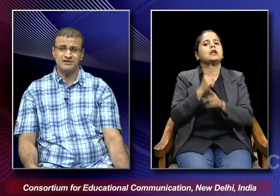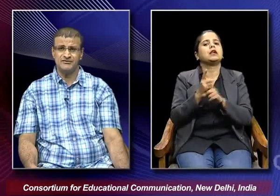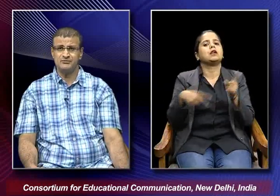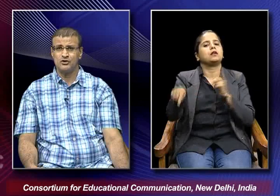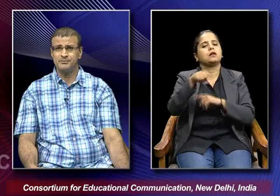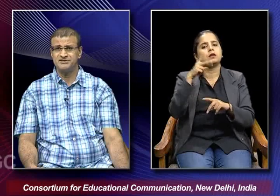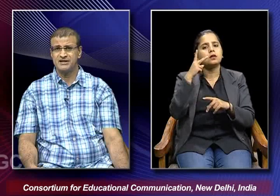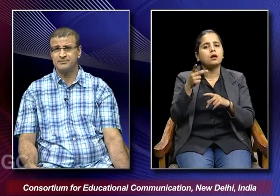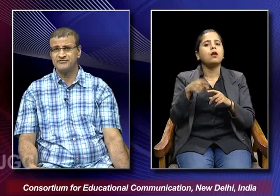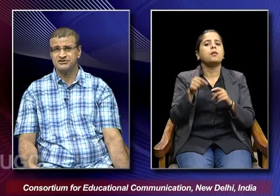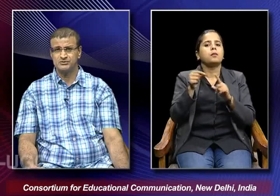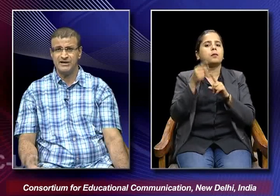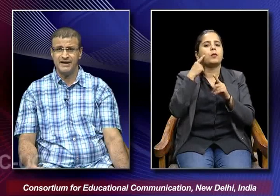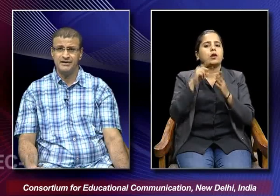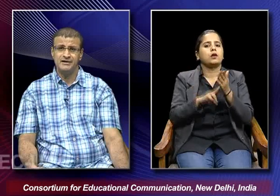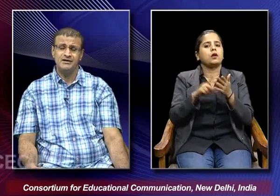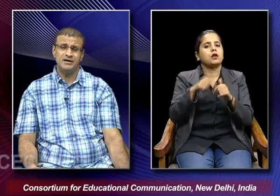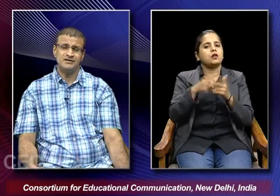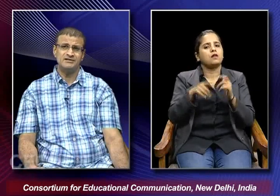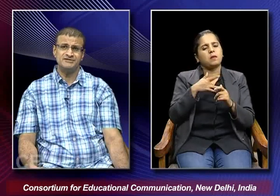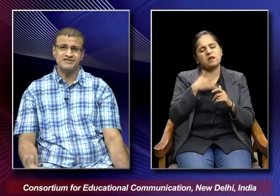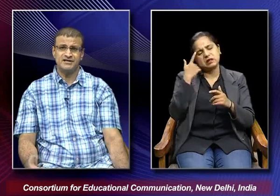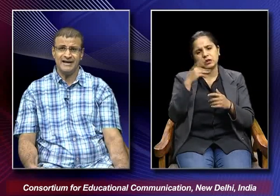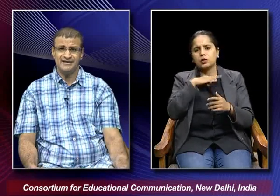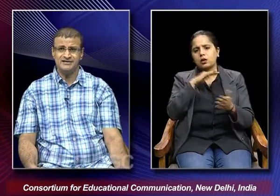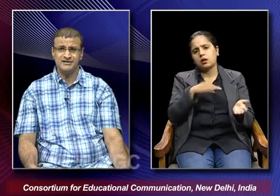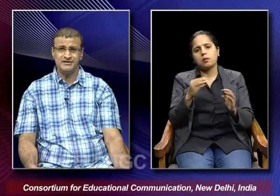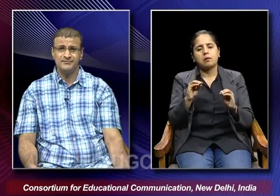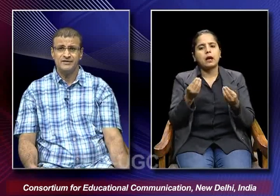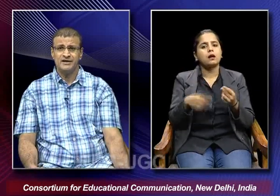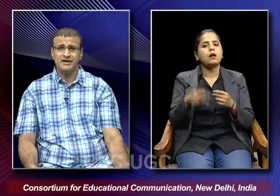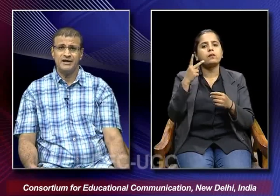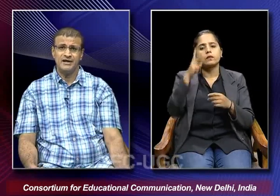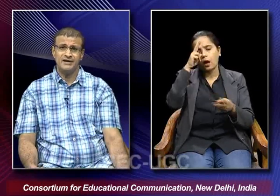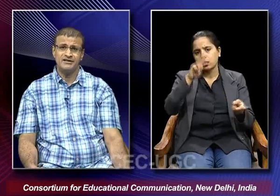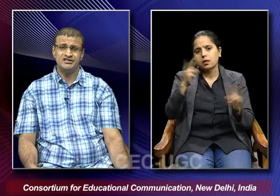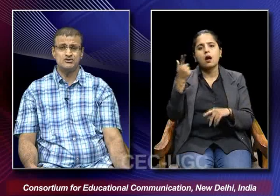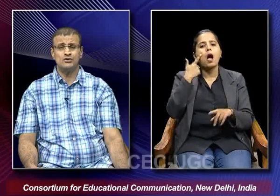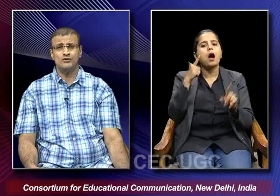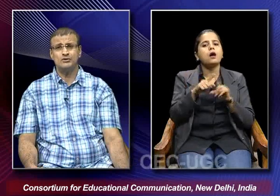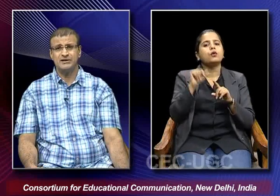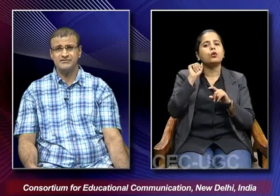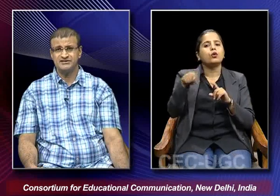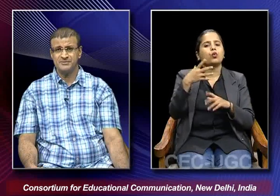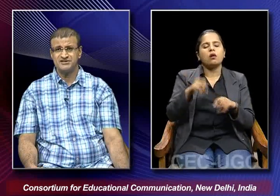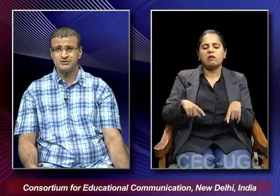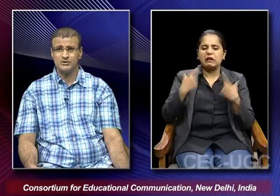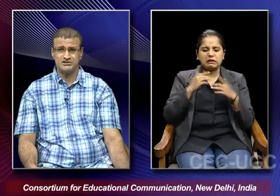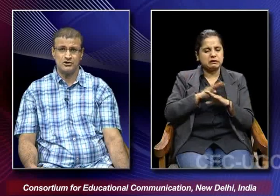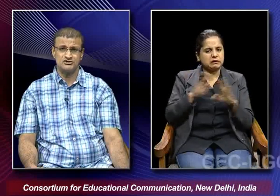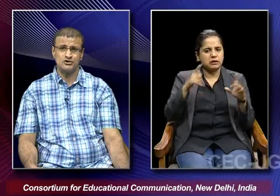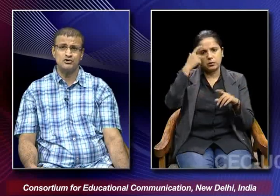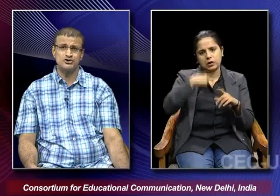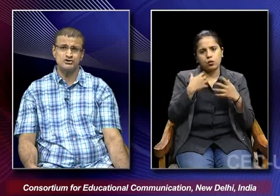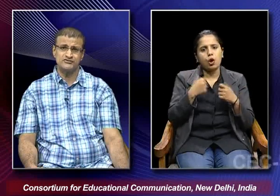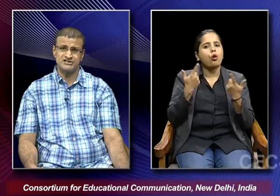particular film called pinjara prefers to die under the mistaken identity and he does not want to live as a person who has